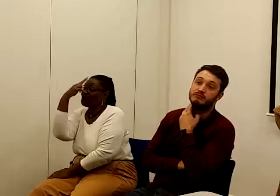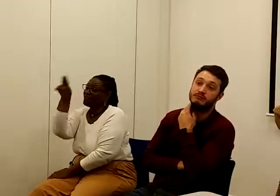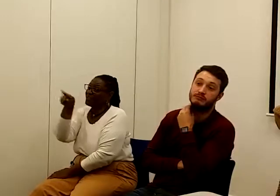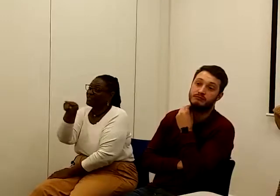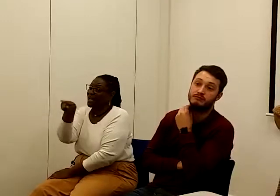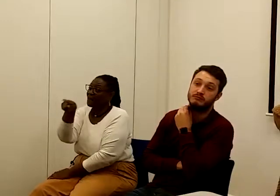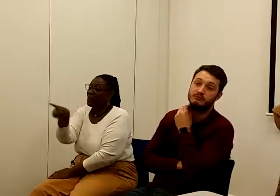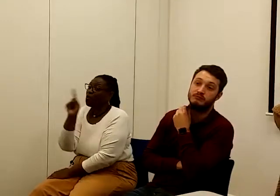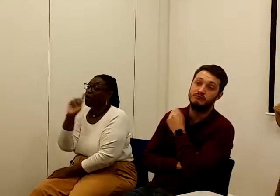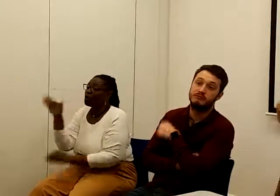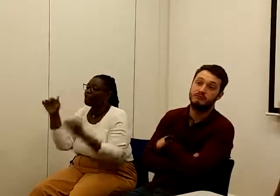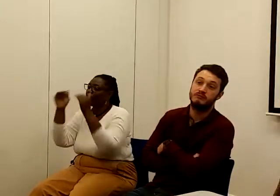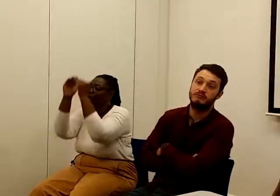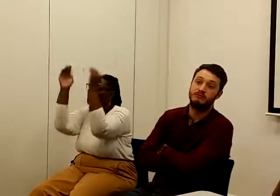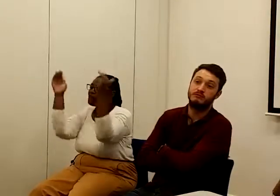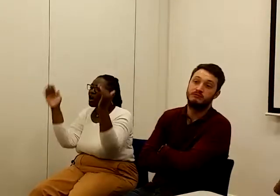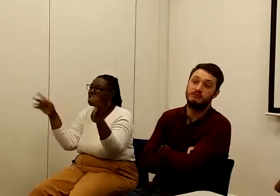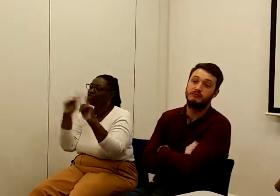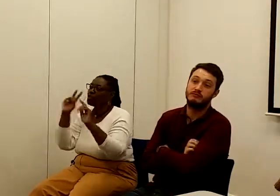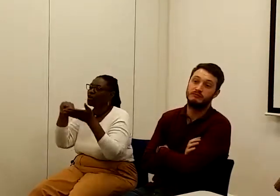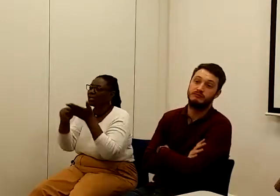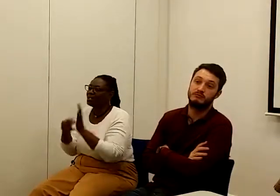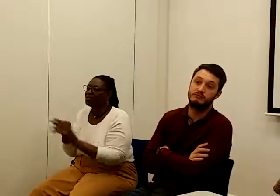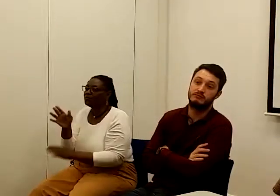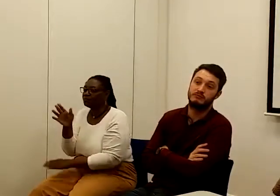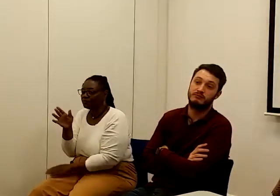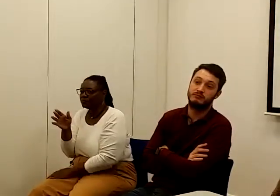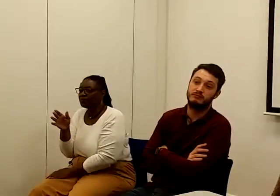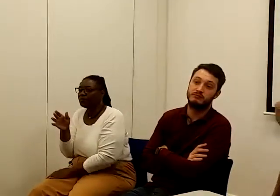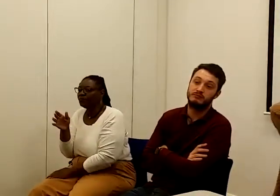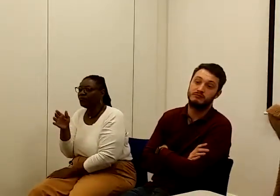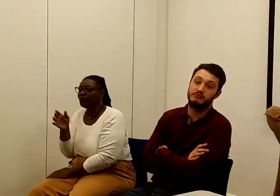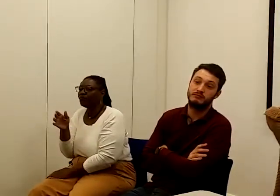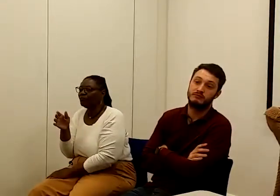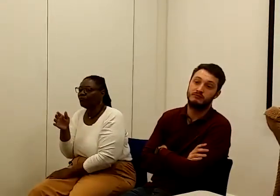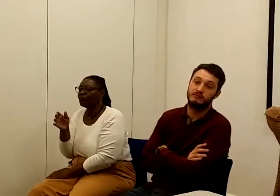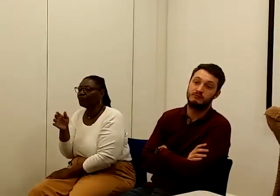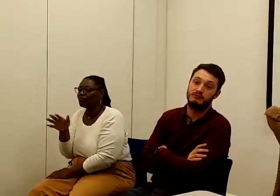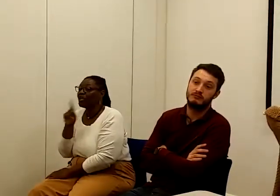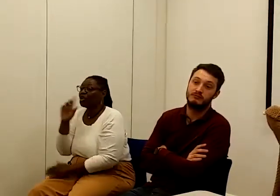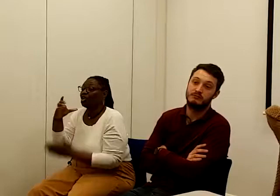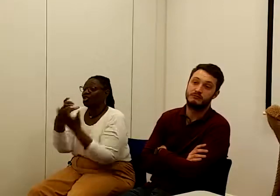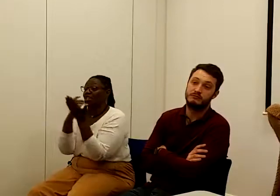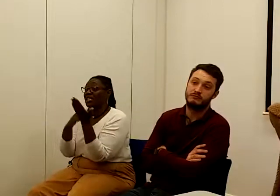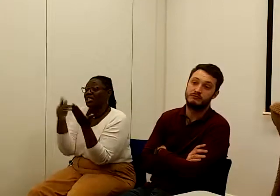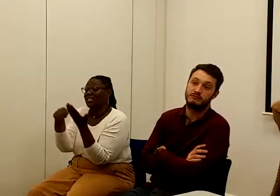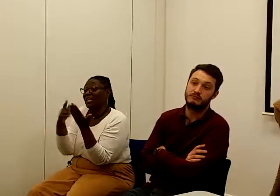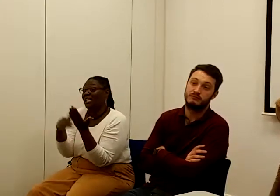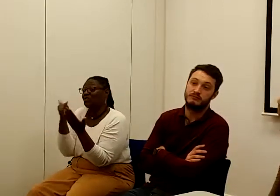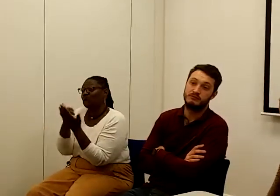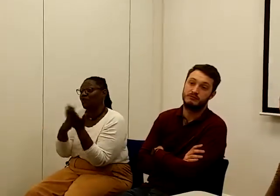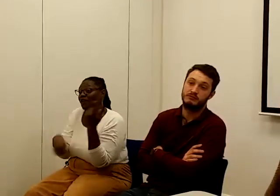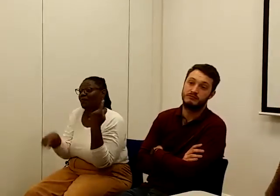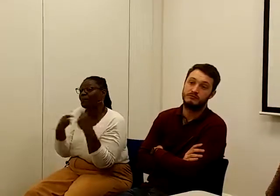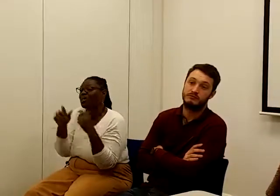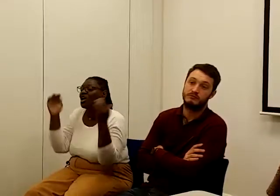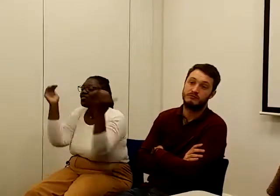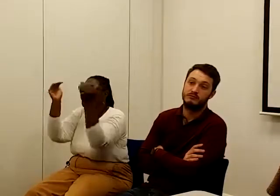like an overarching organisation, for example, you know, conditionalities for everybody. And then just break